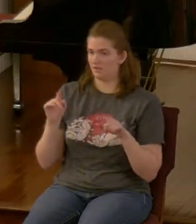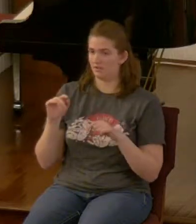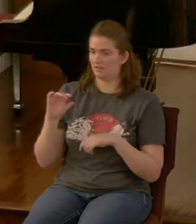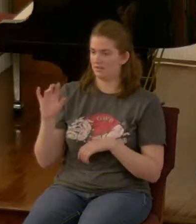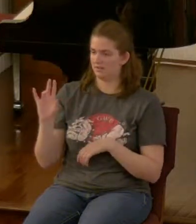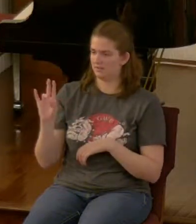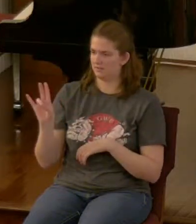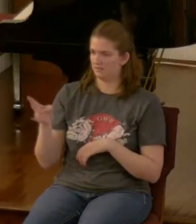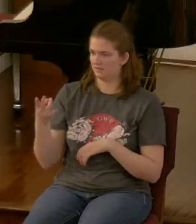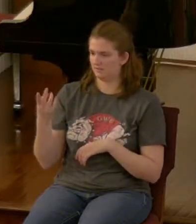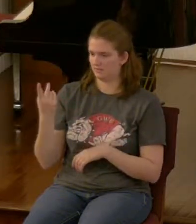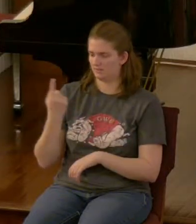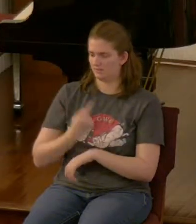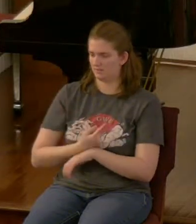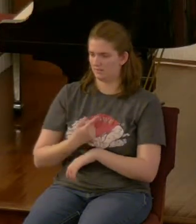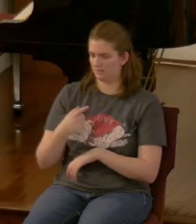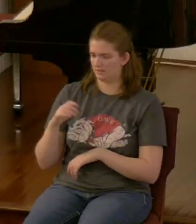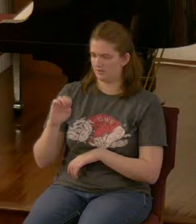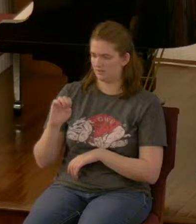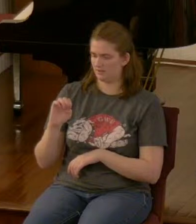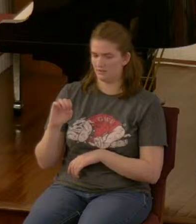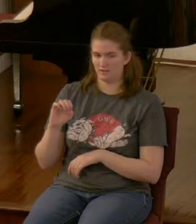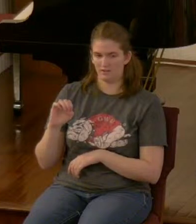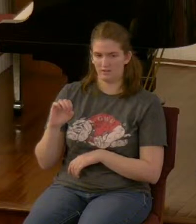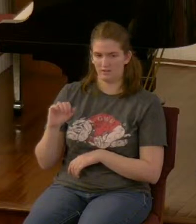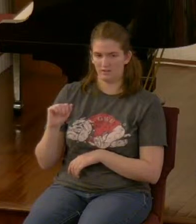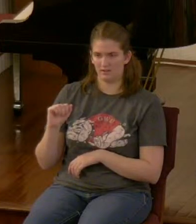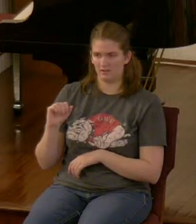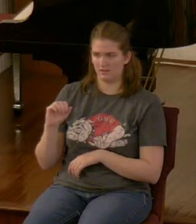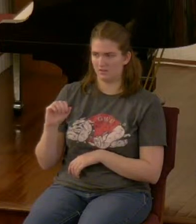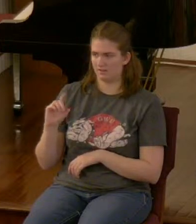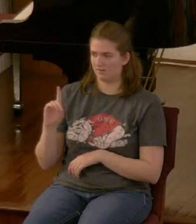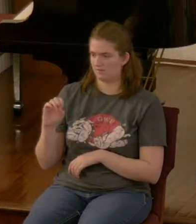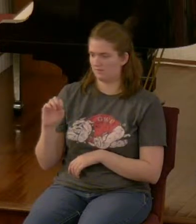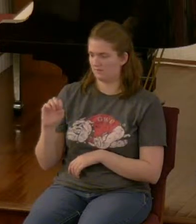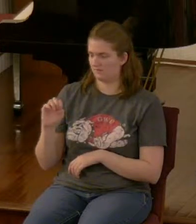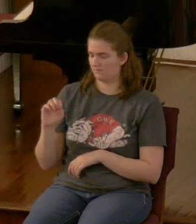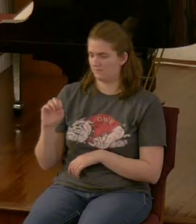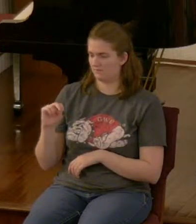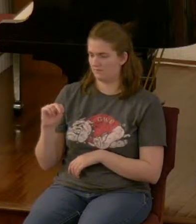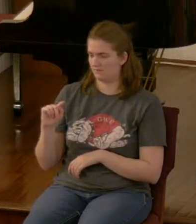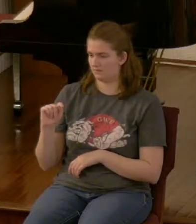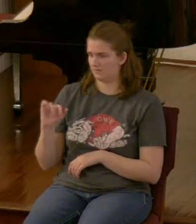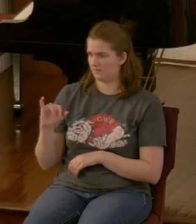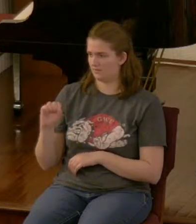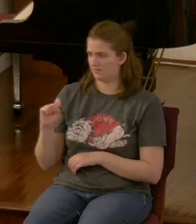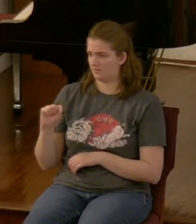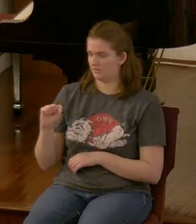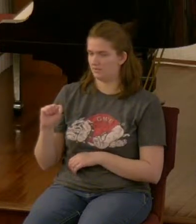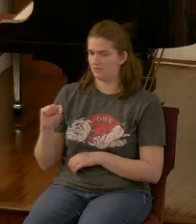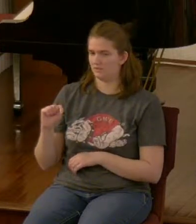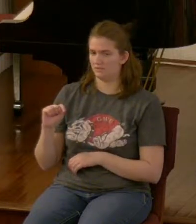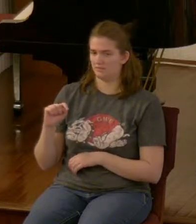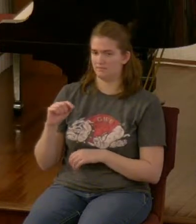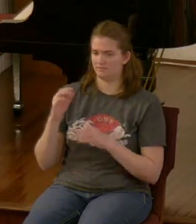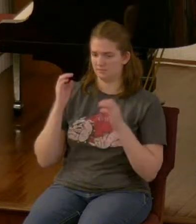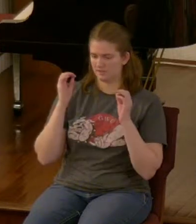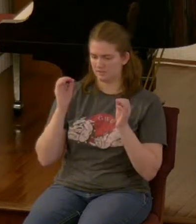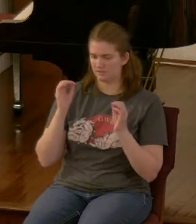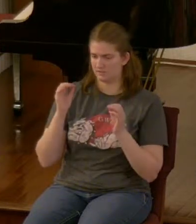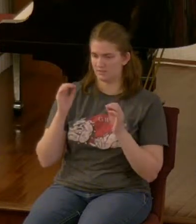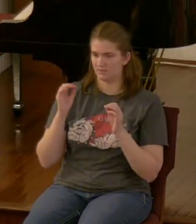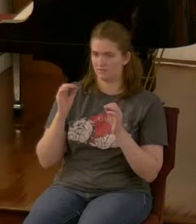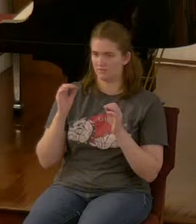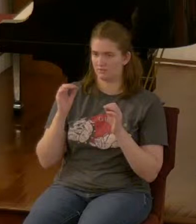taught that it was the papacy Roman Catholic Church which changed the time and law by moving the